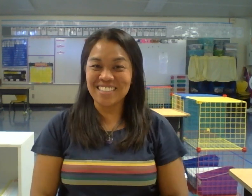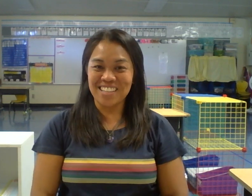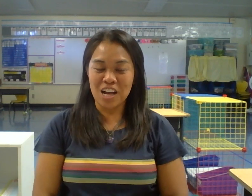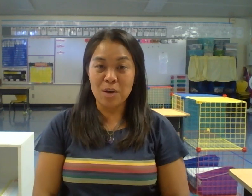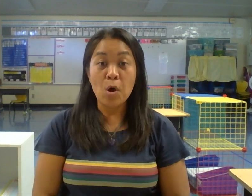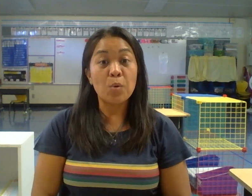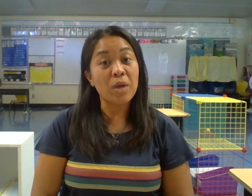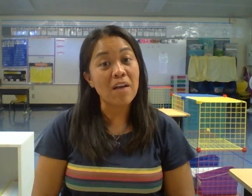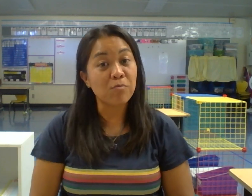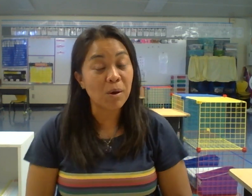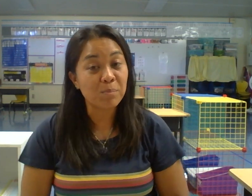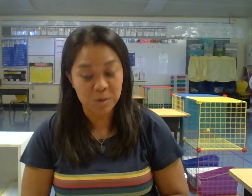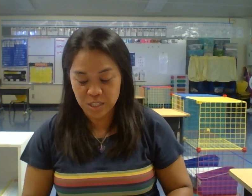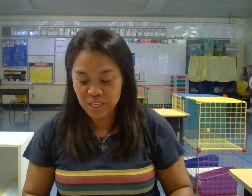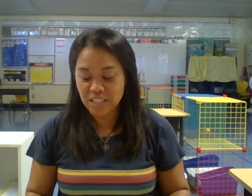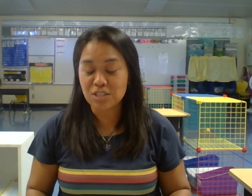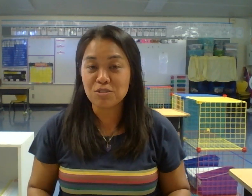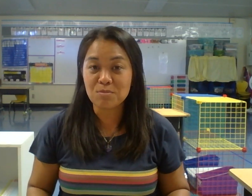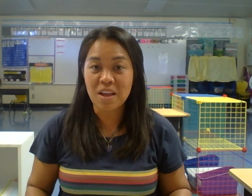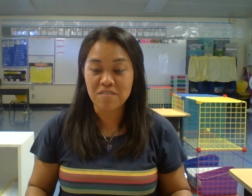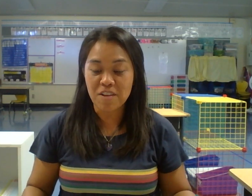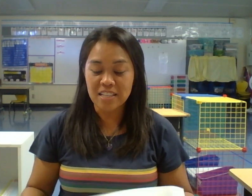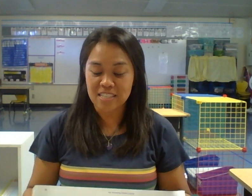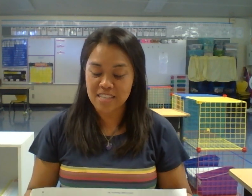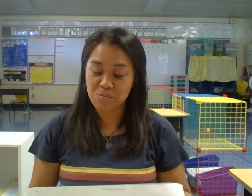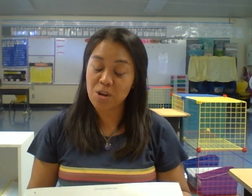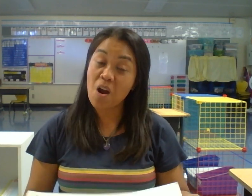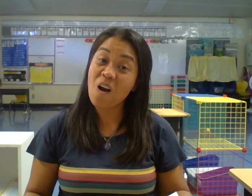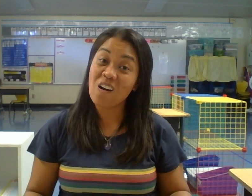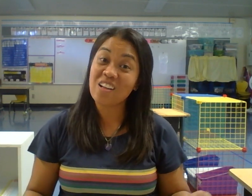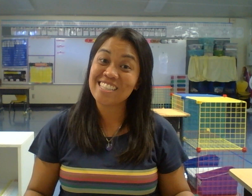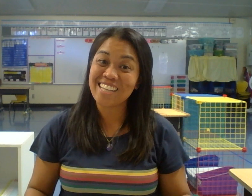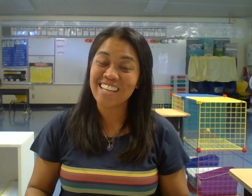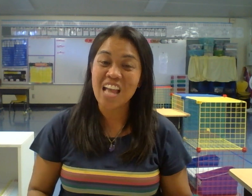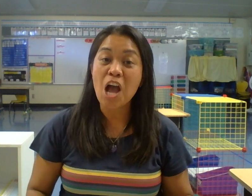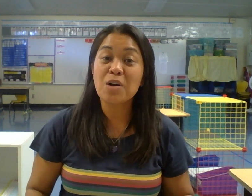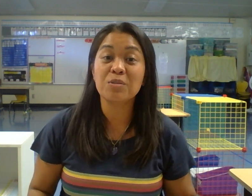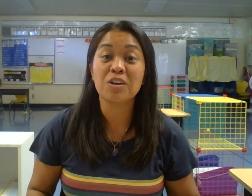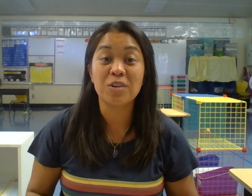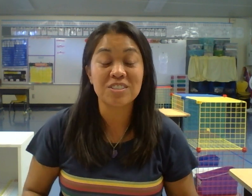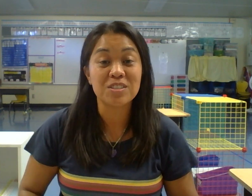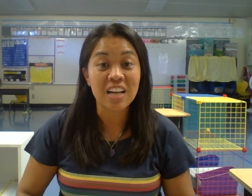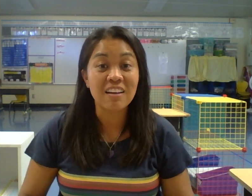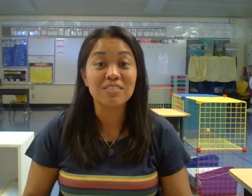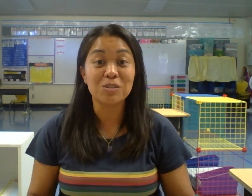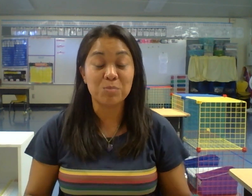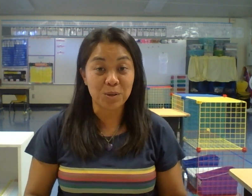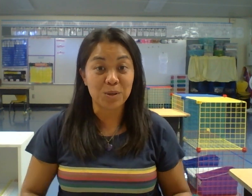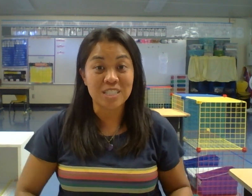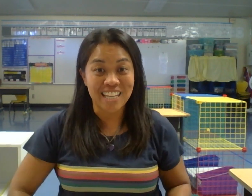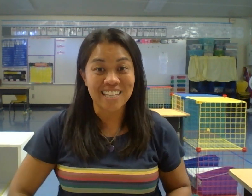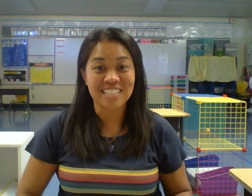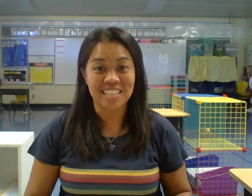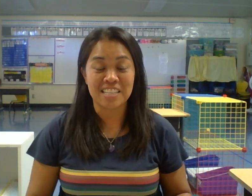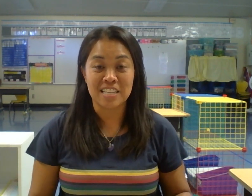job. We have one more thing to do. friends. then they are all done. We're going to count the words in a sentence.